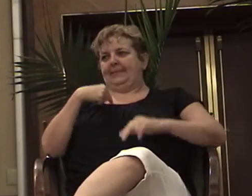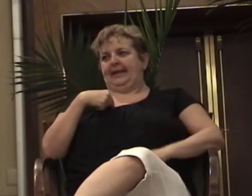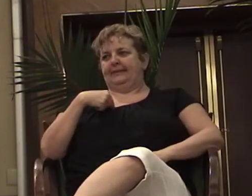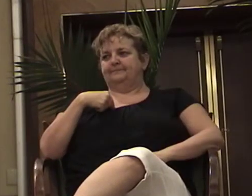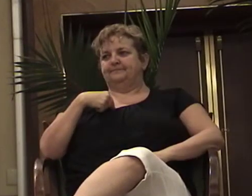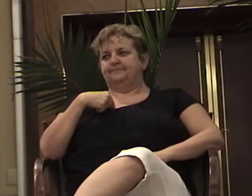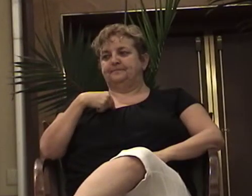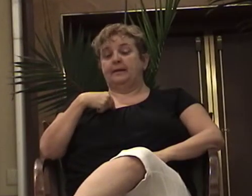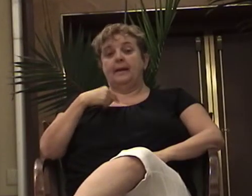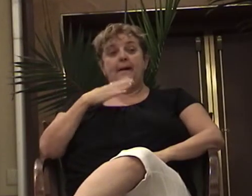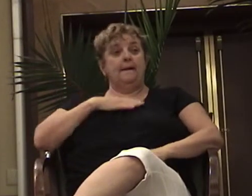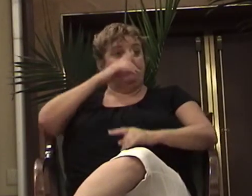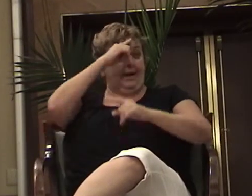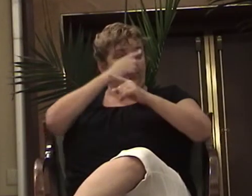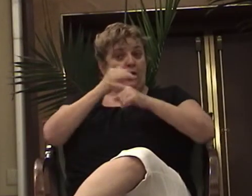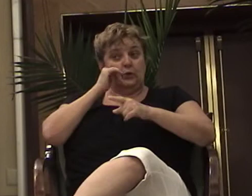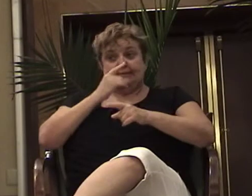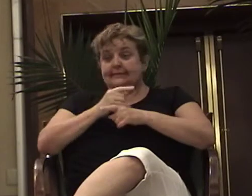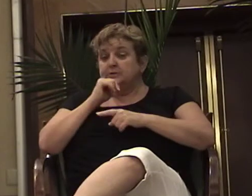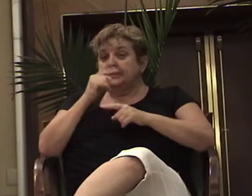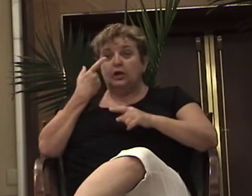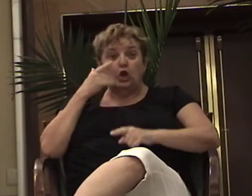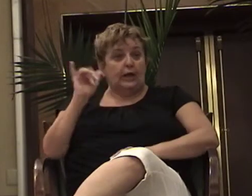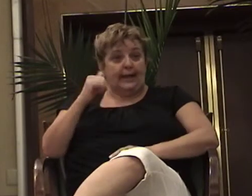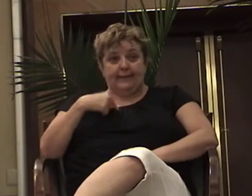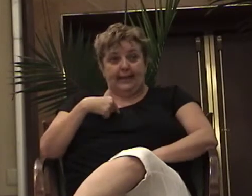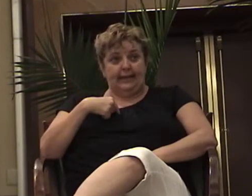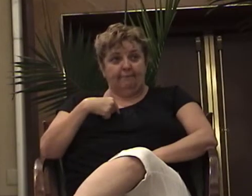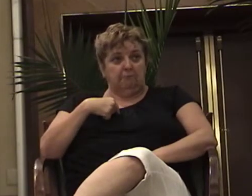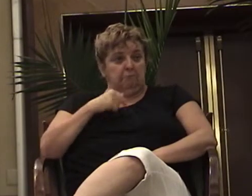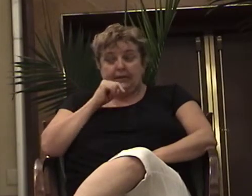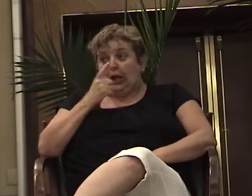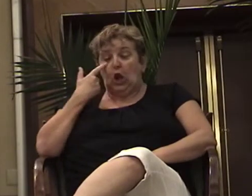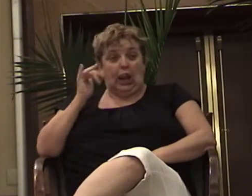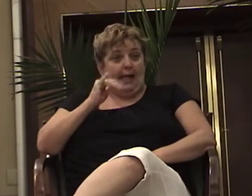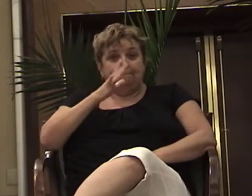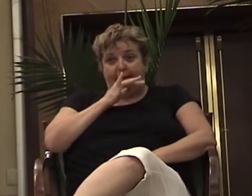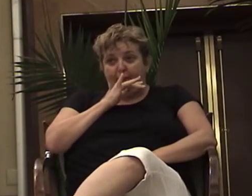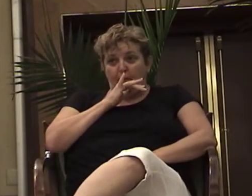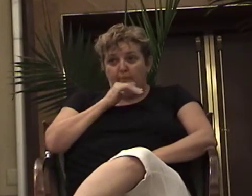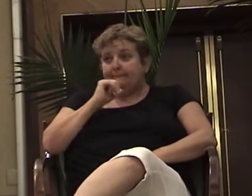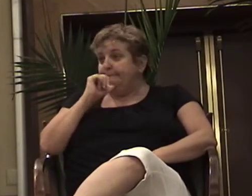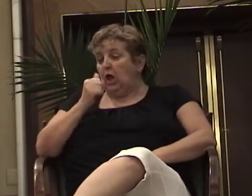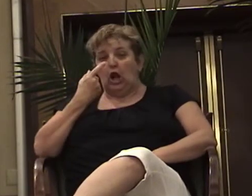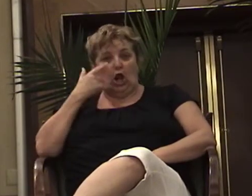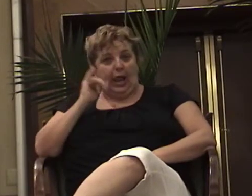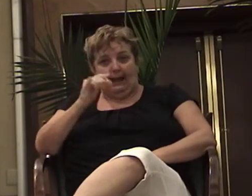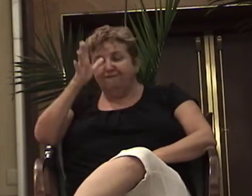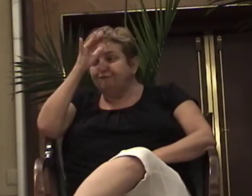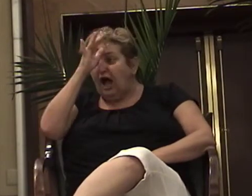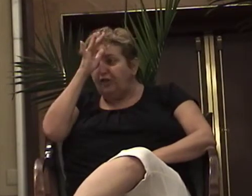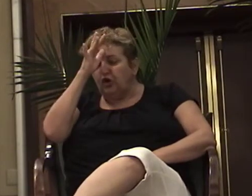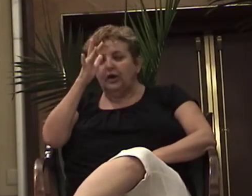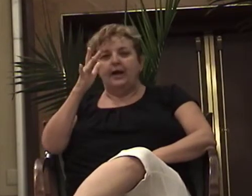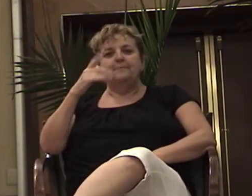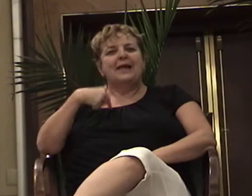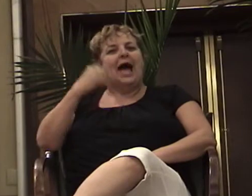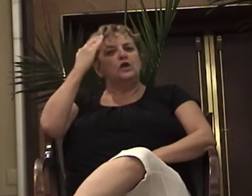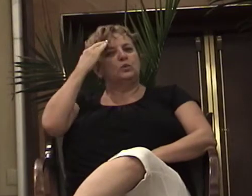brother and sister didn't look the way I did. My mother didn't look the way I did. My father didn't look the way I I just knew that there was something different about